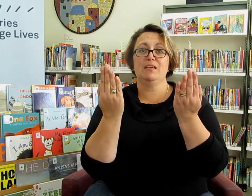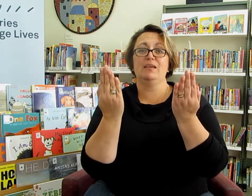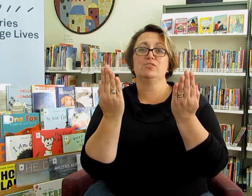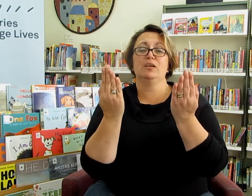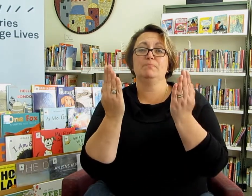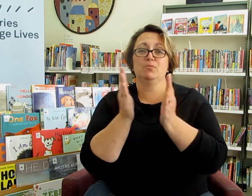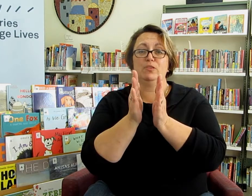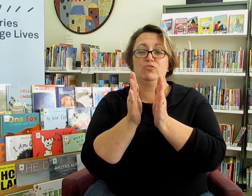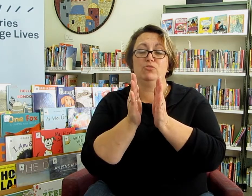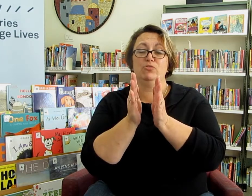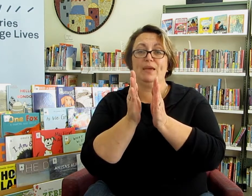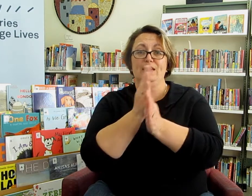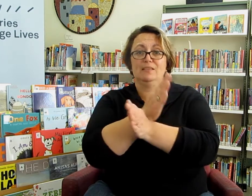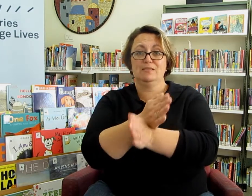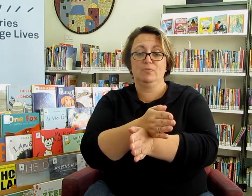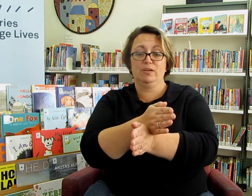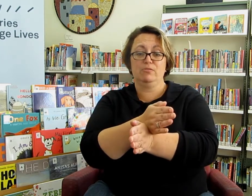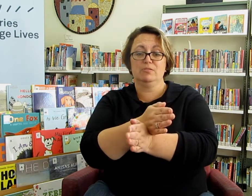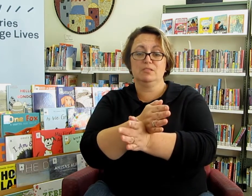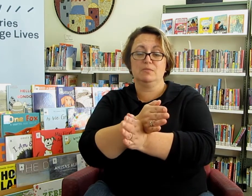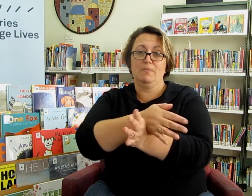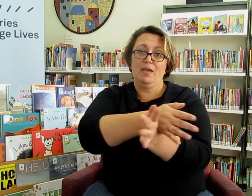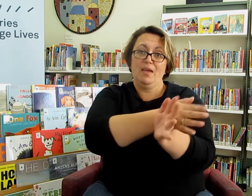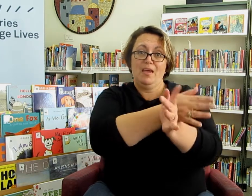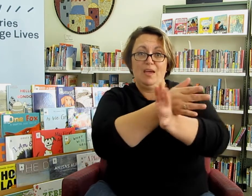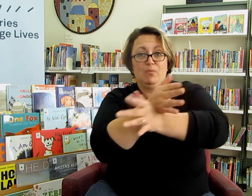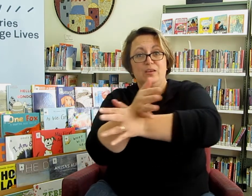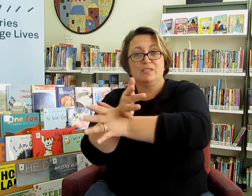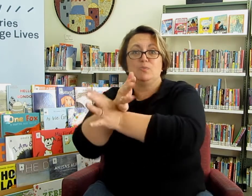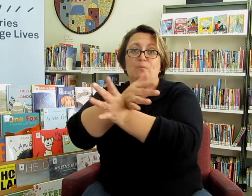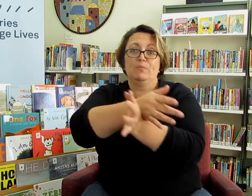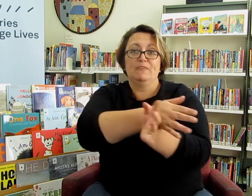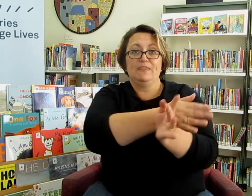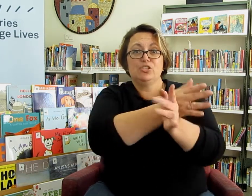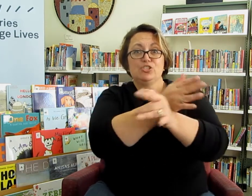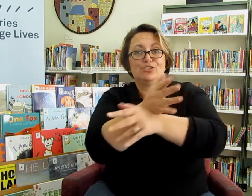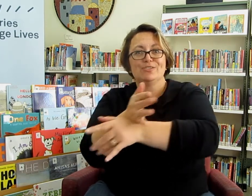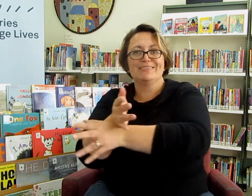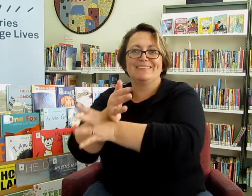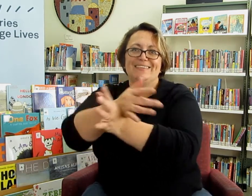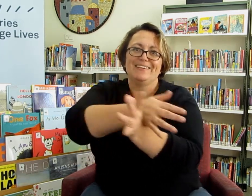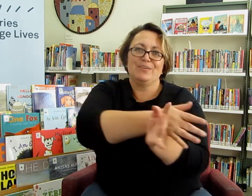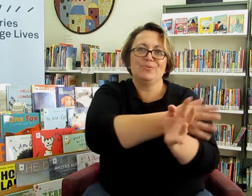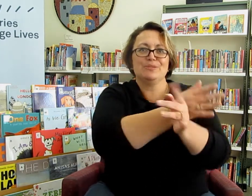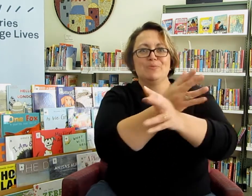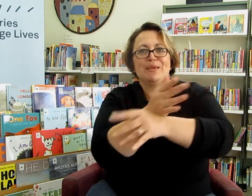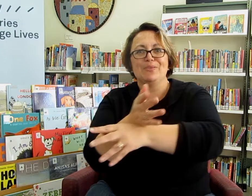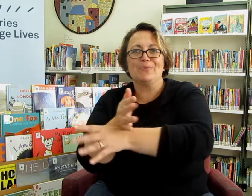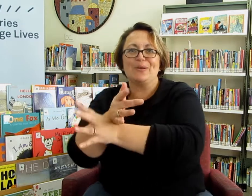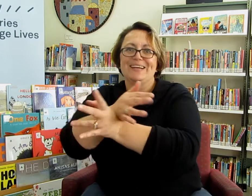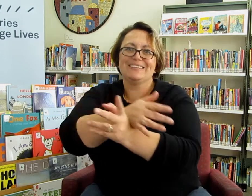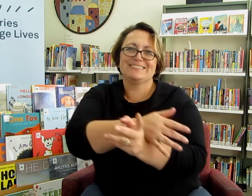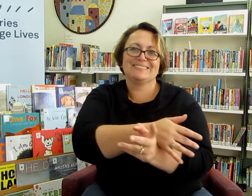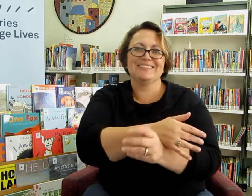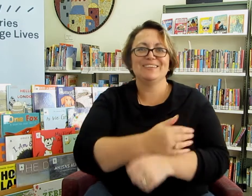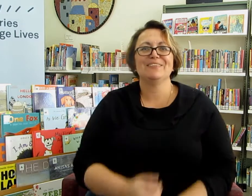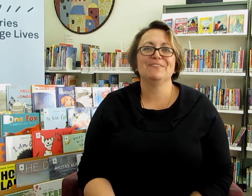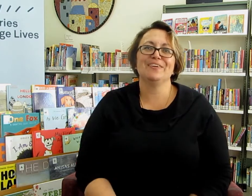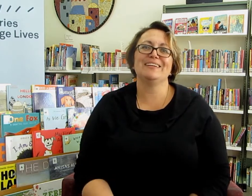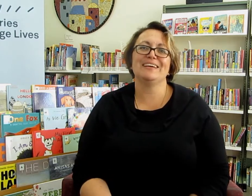handshake but with two hands we're going to cross them and we're going to swim the fish they're all swimming in the water fantastic